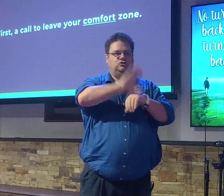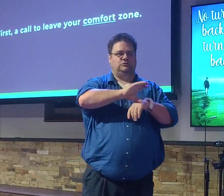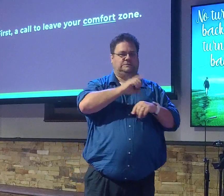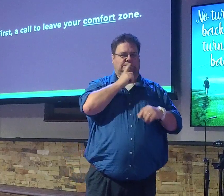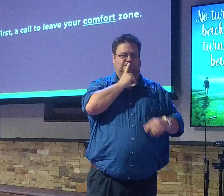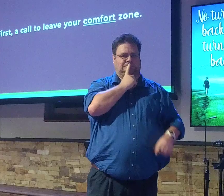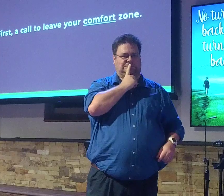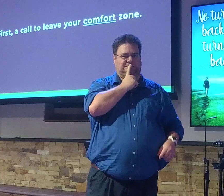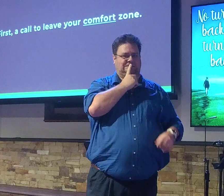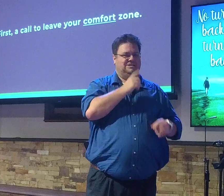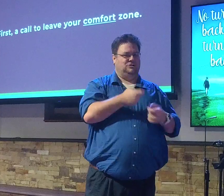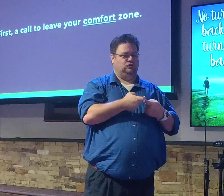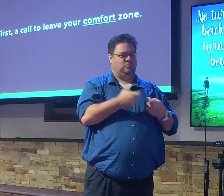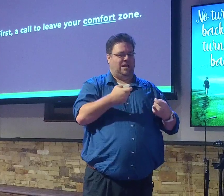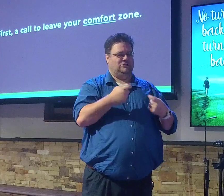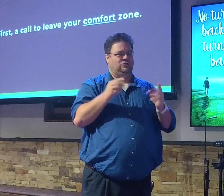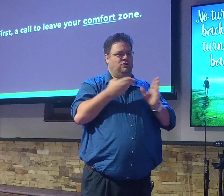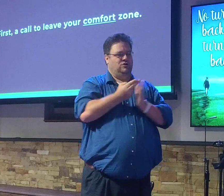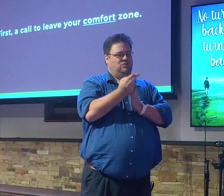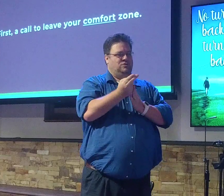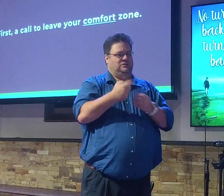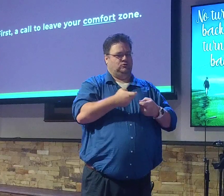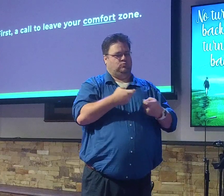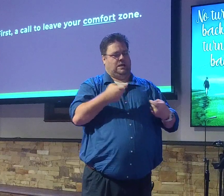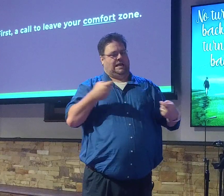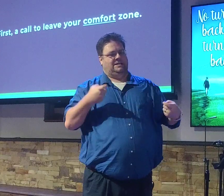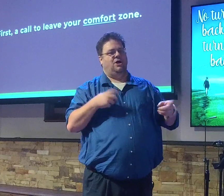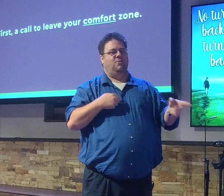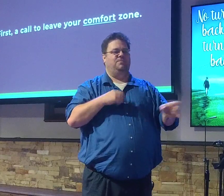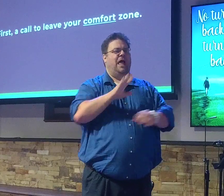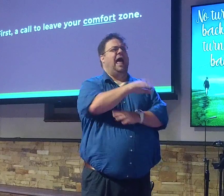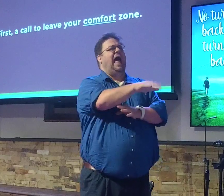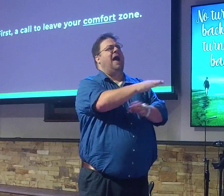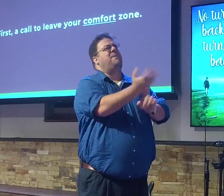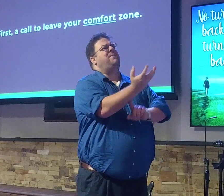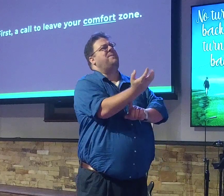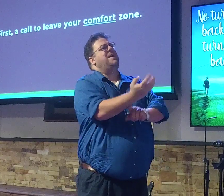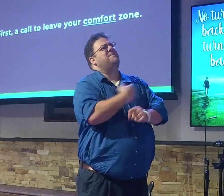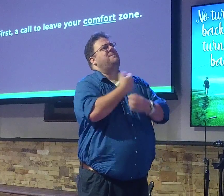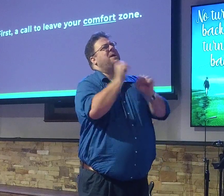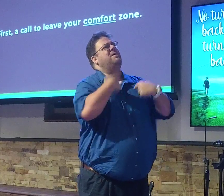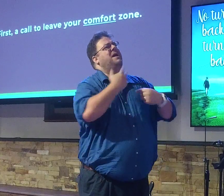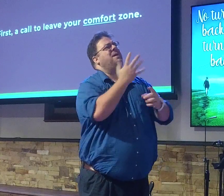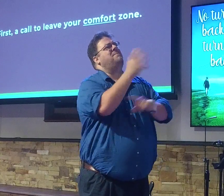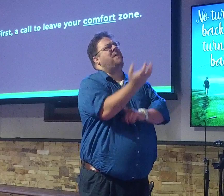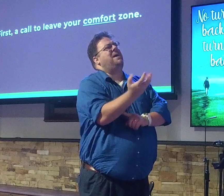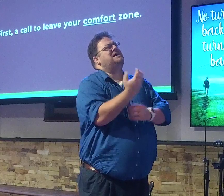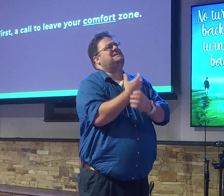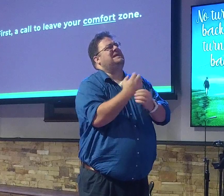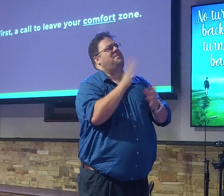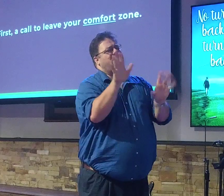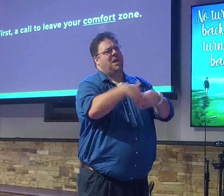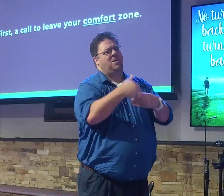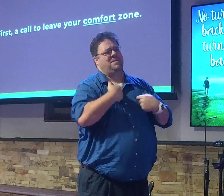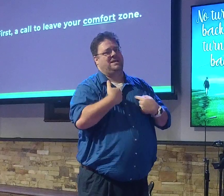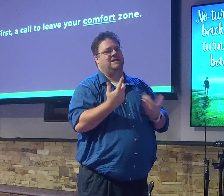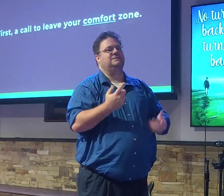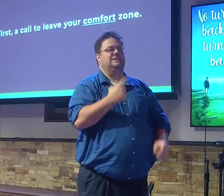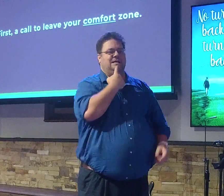Stretching the truth a bit, huh? A lot. I beg her to marry to be a Jesus, yes. But no, I mean, you get my point. It's not I think